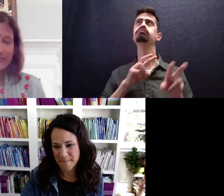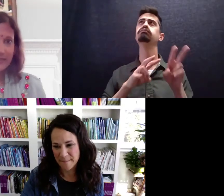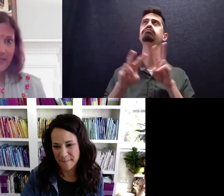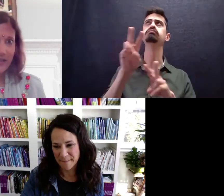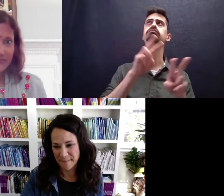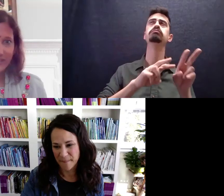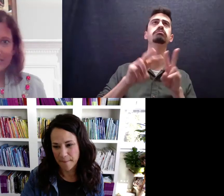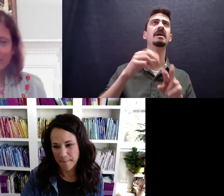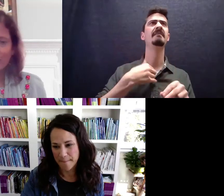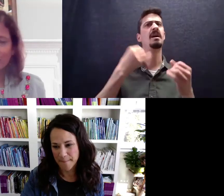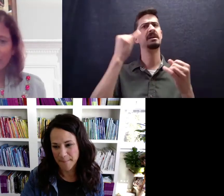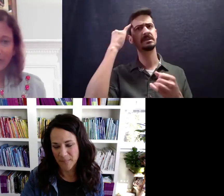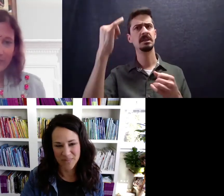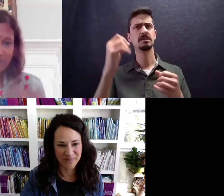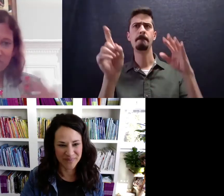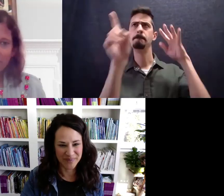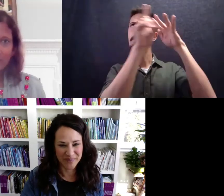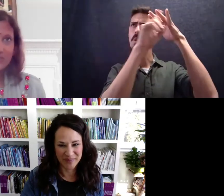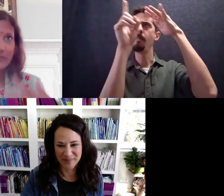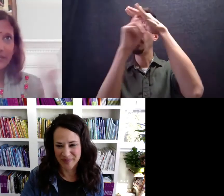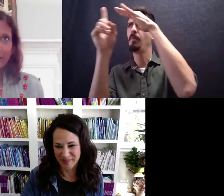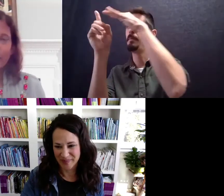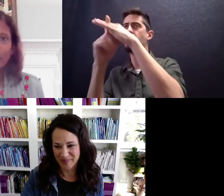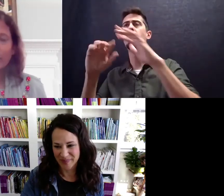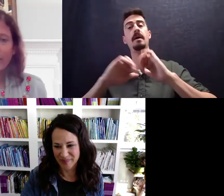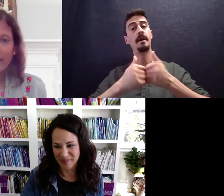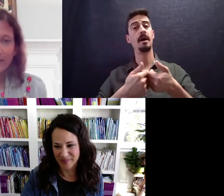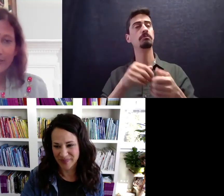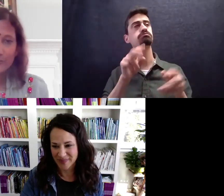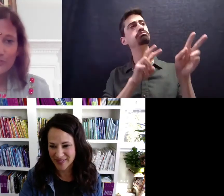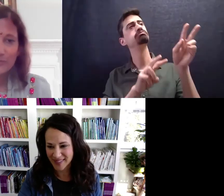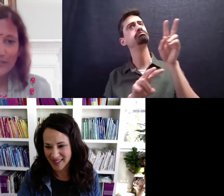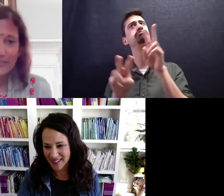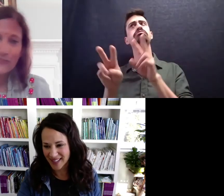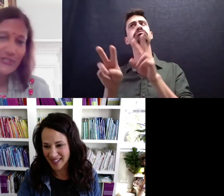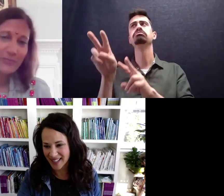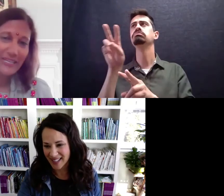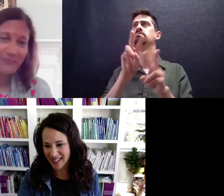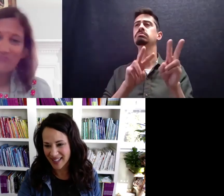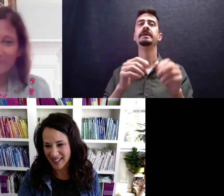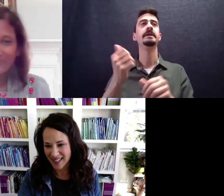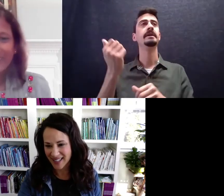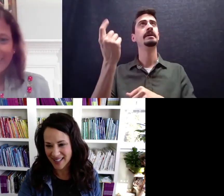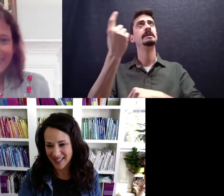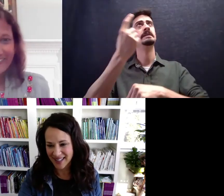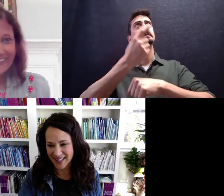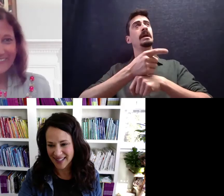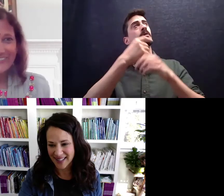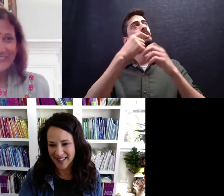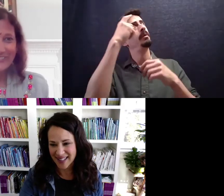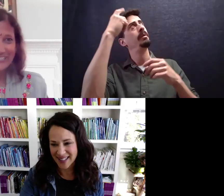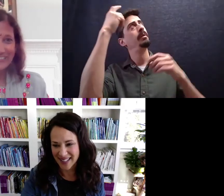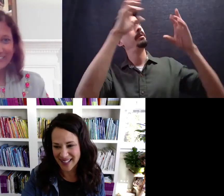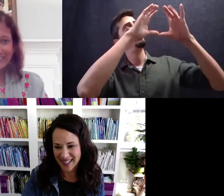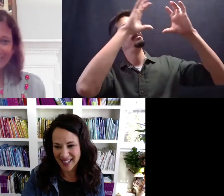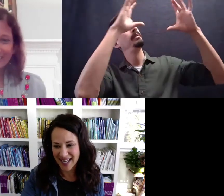always get a lot of ideas just by, you know, looking around or just by daydreaming. So, yeah,